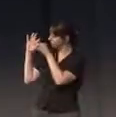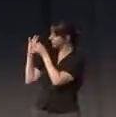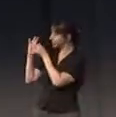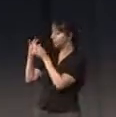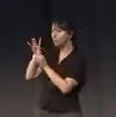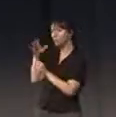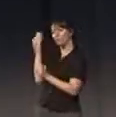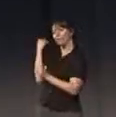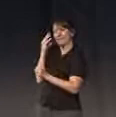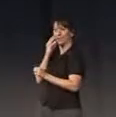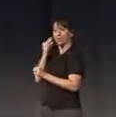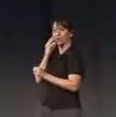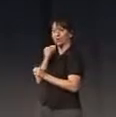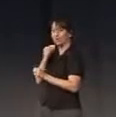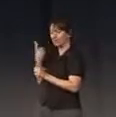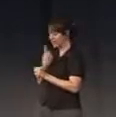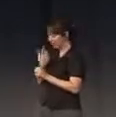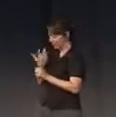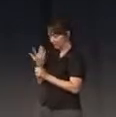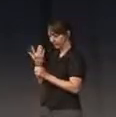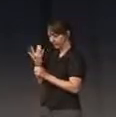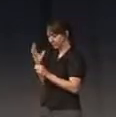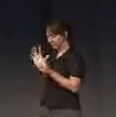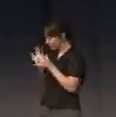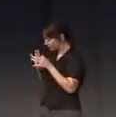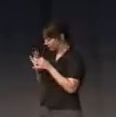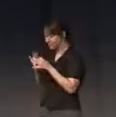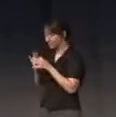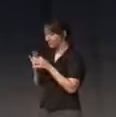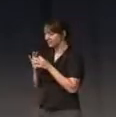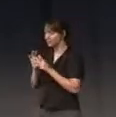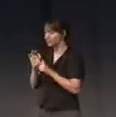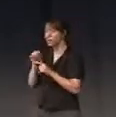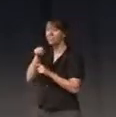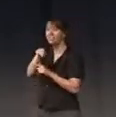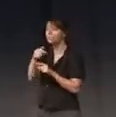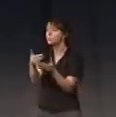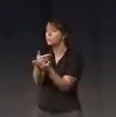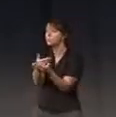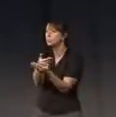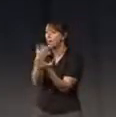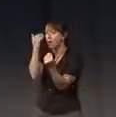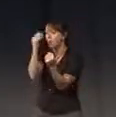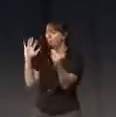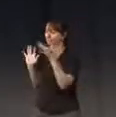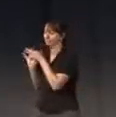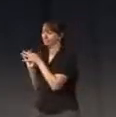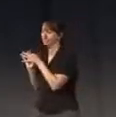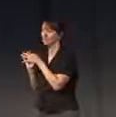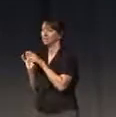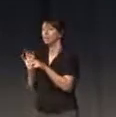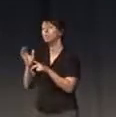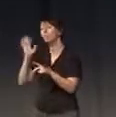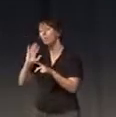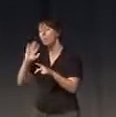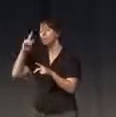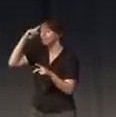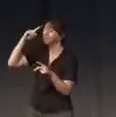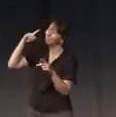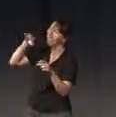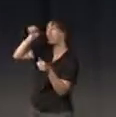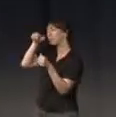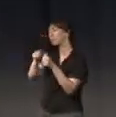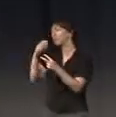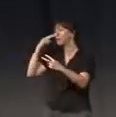to try to explain something which I hope so is kind of new to certain extent. This means the first thing that you engage as well is the jump because, well, I tell you it's